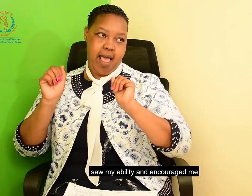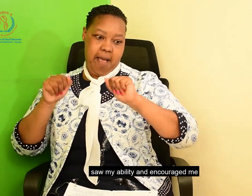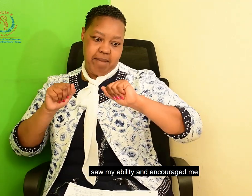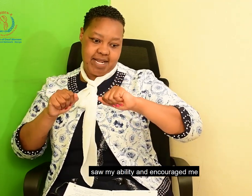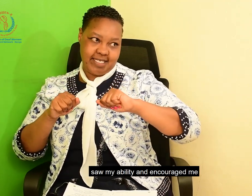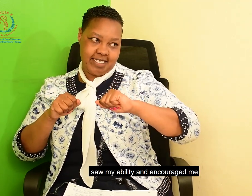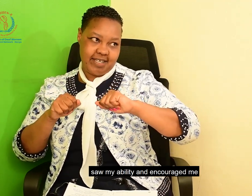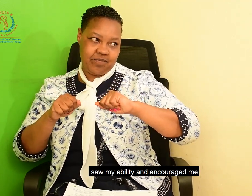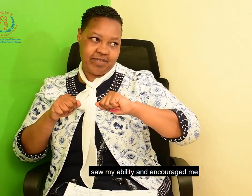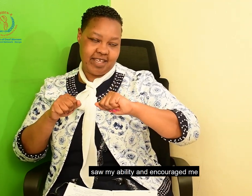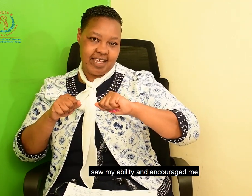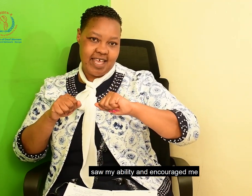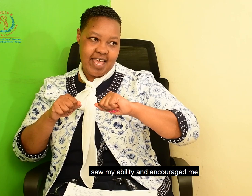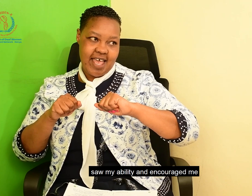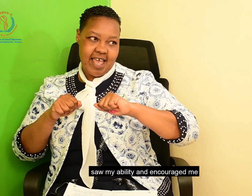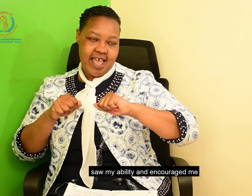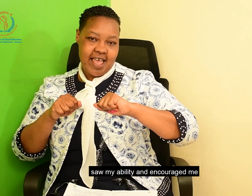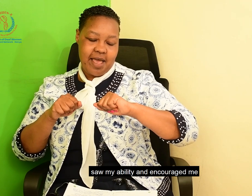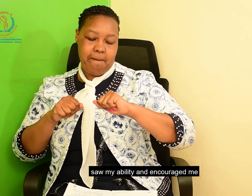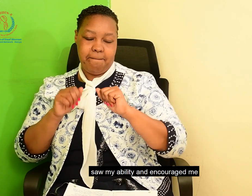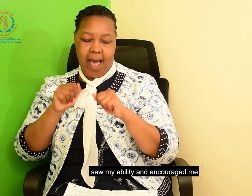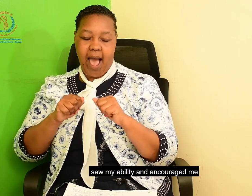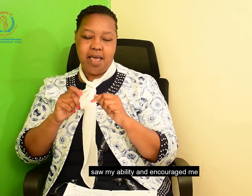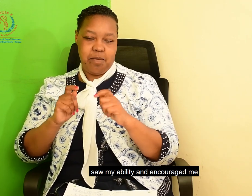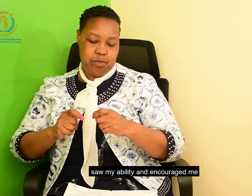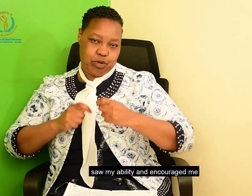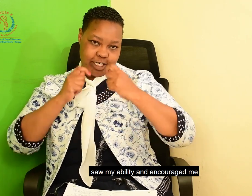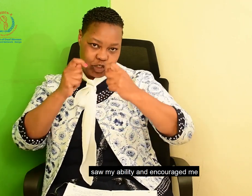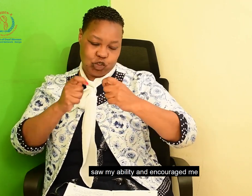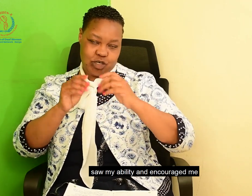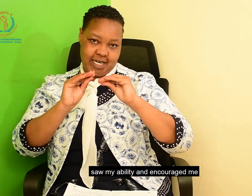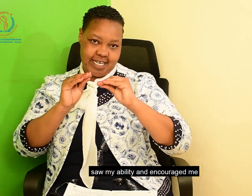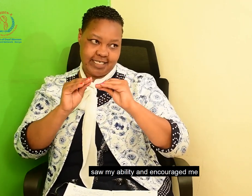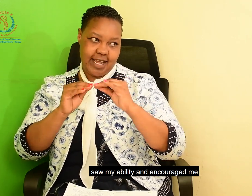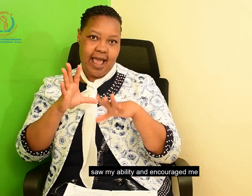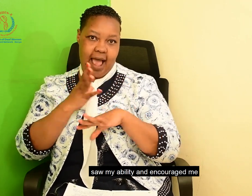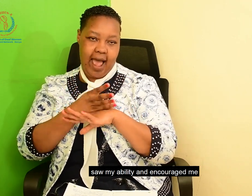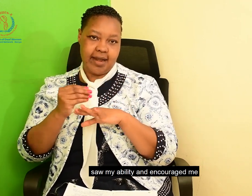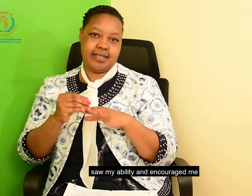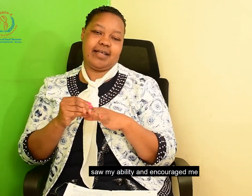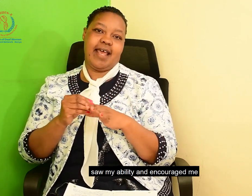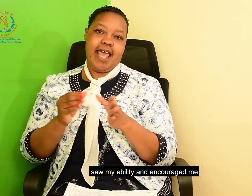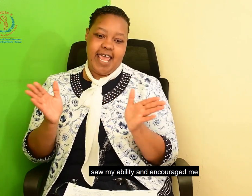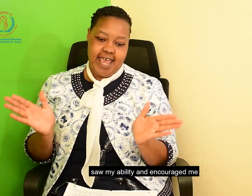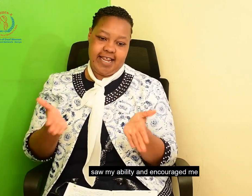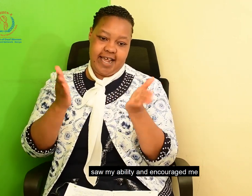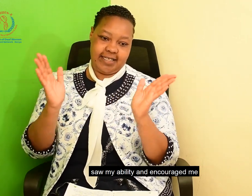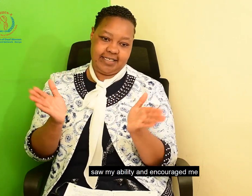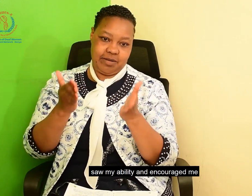she saw my ability by providing